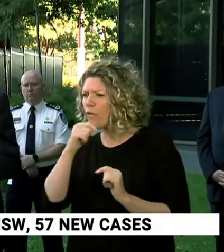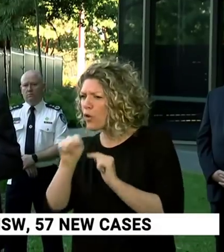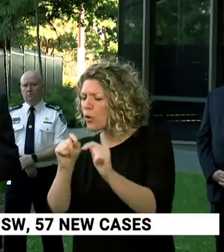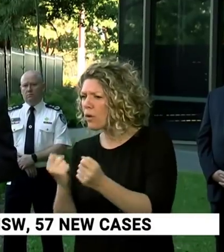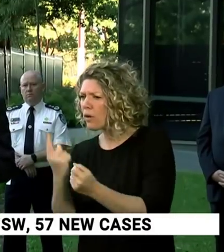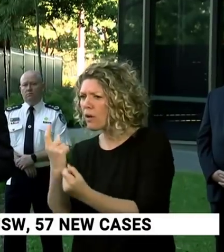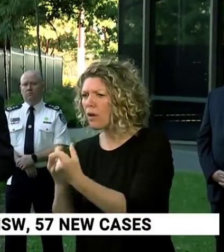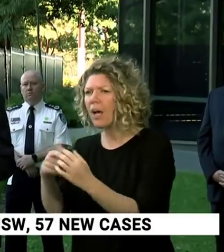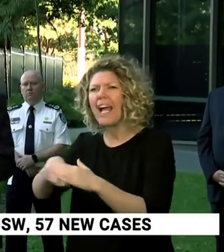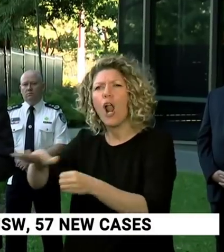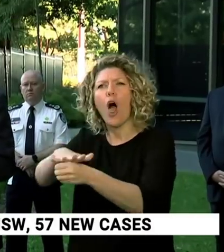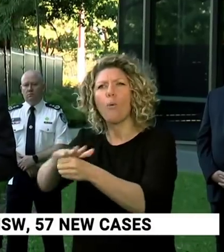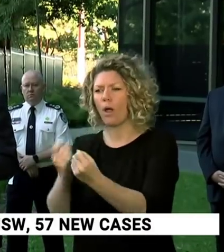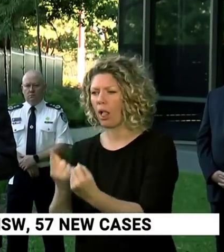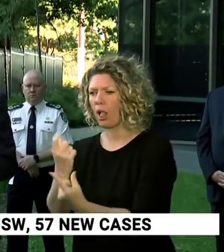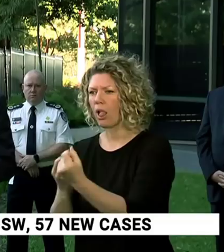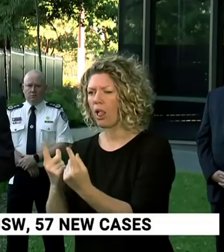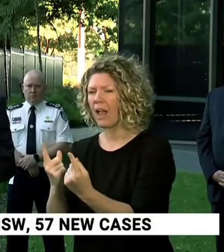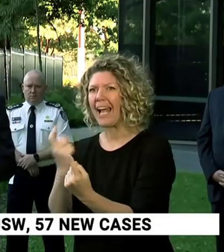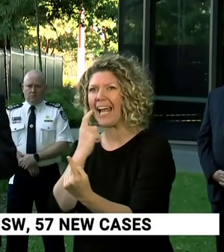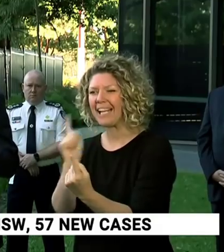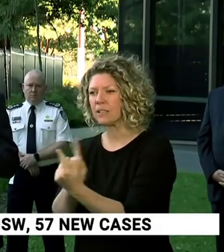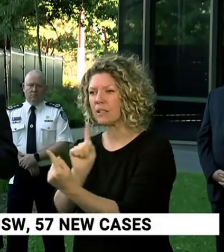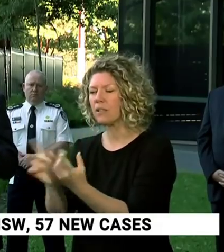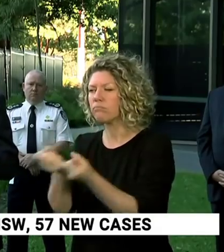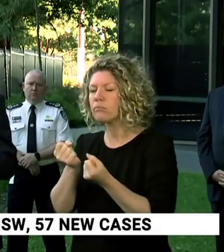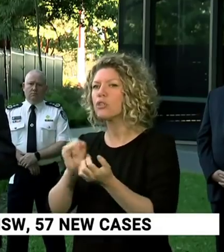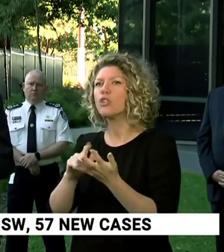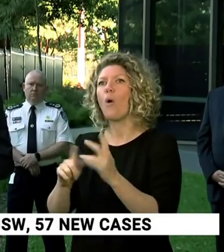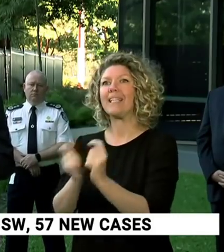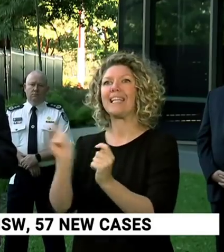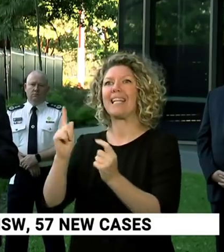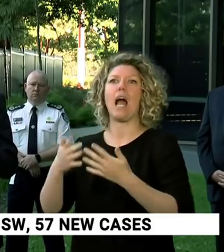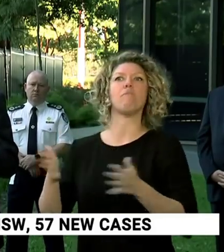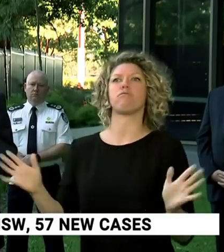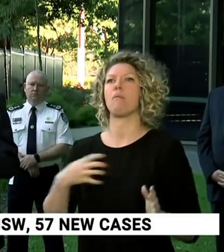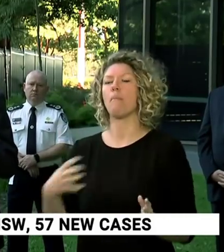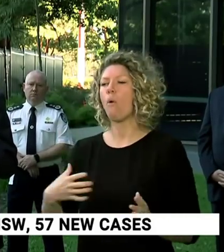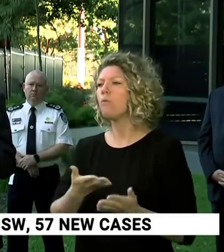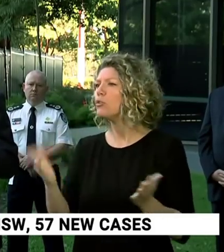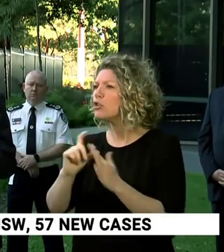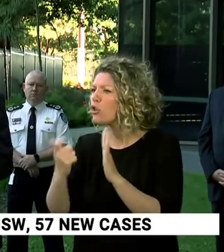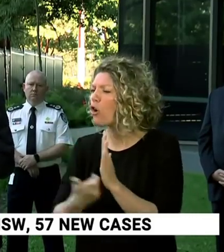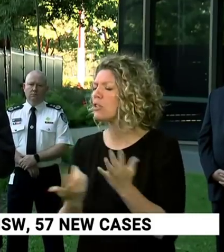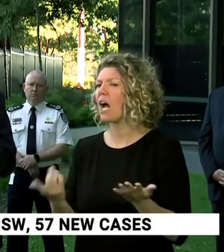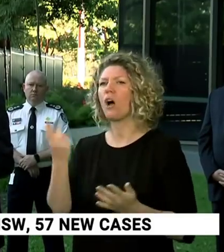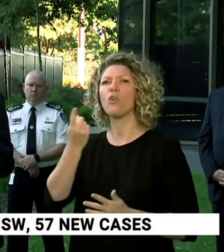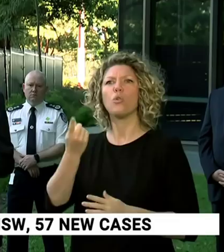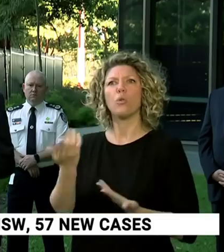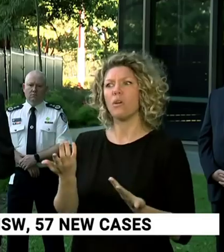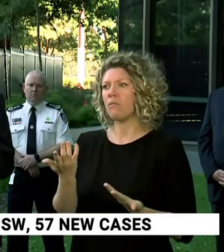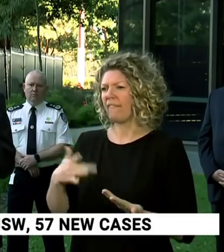local cases of transmission. So we're extending testing and encouraging doctors and patients who've got